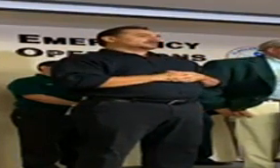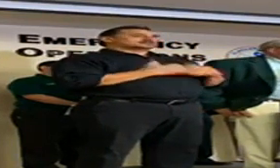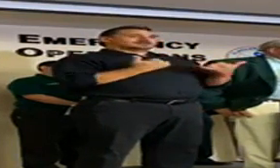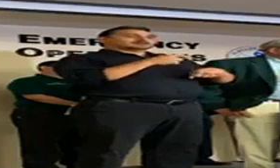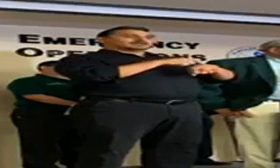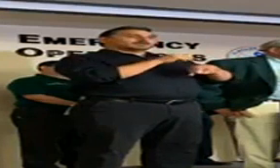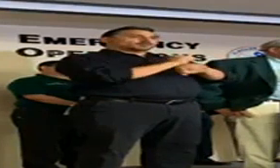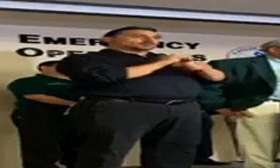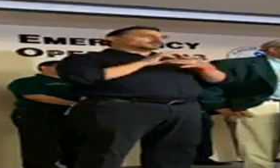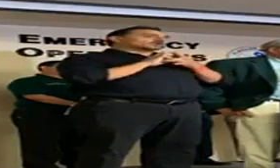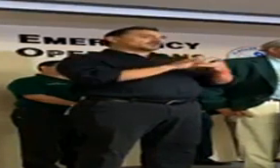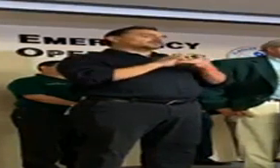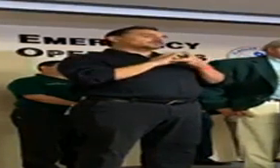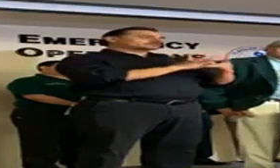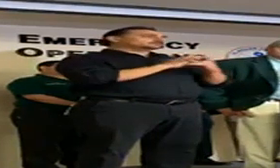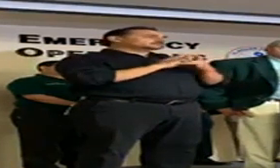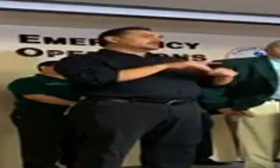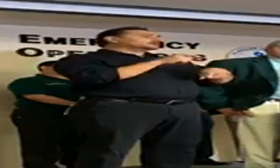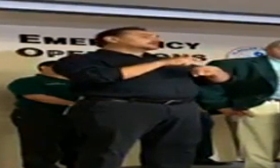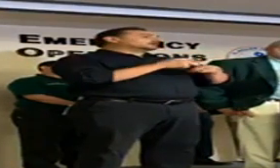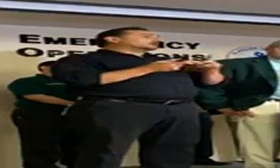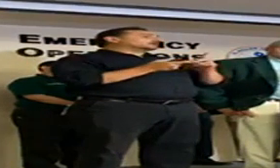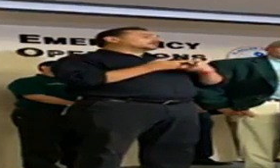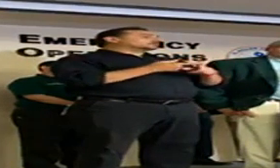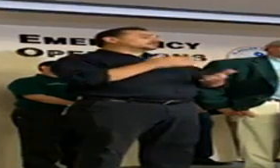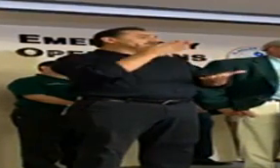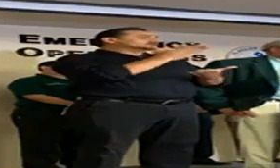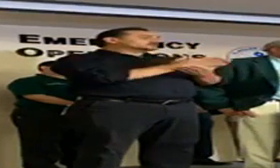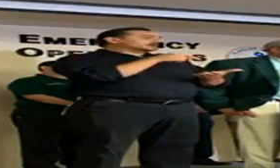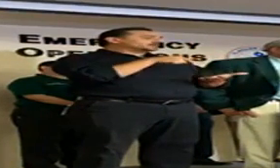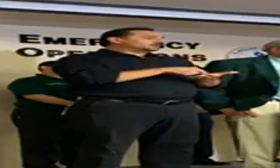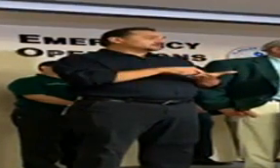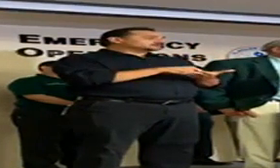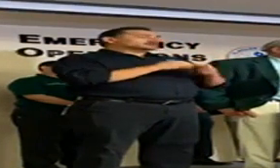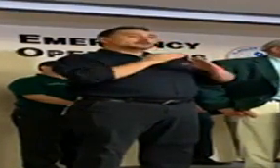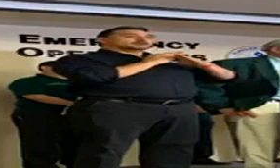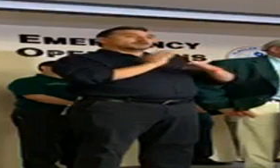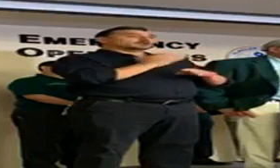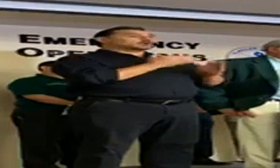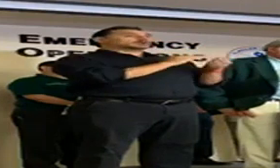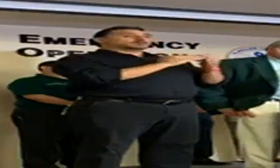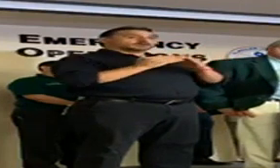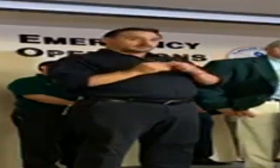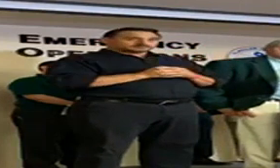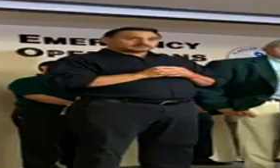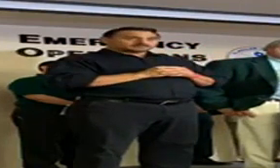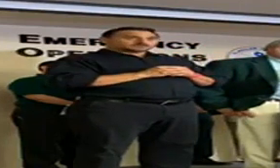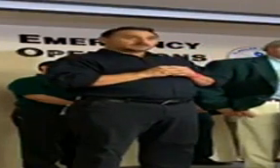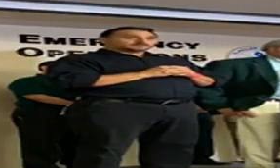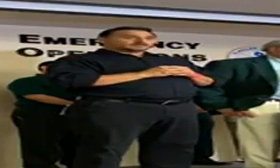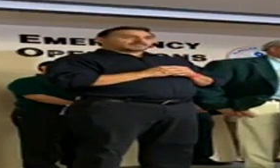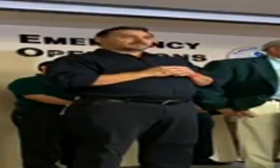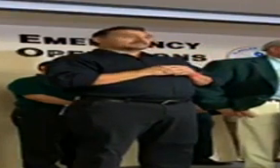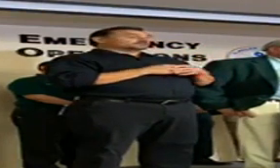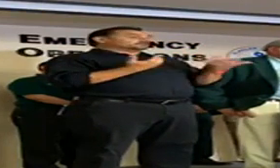to work together. It is a time to stop this and protect our community. We take shelter in